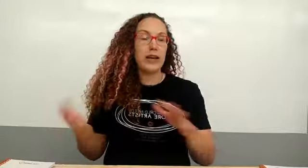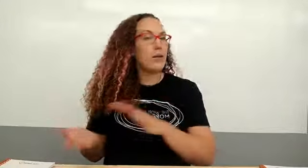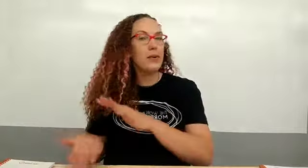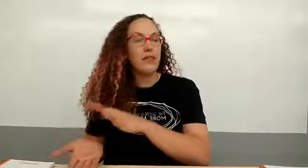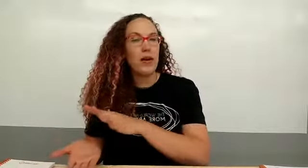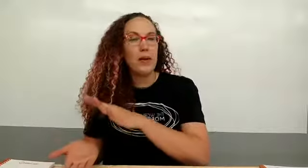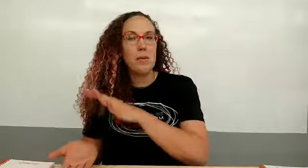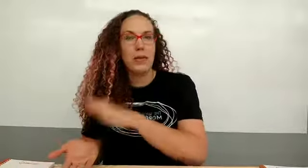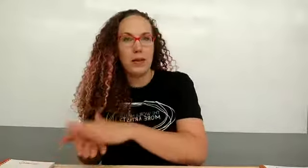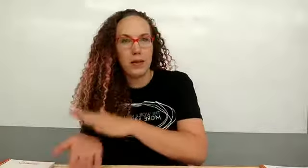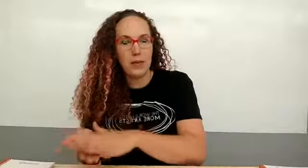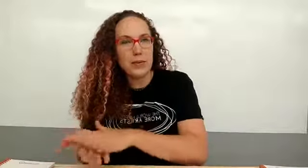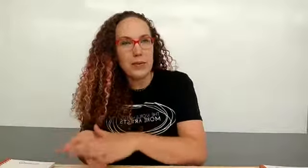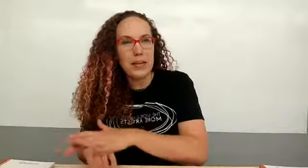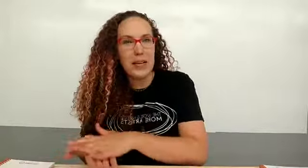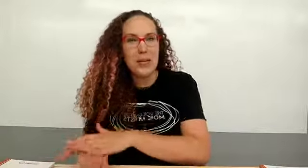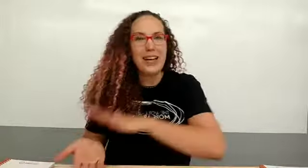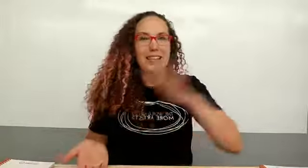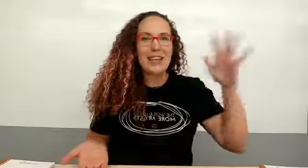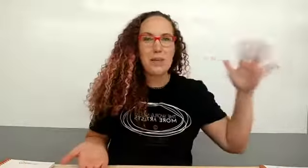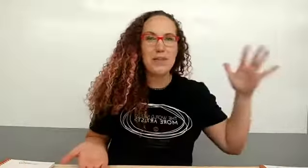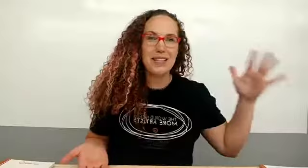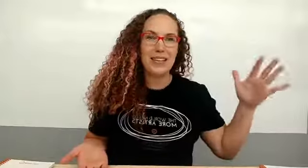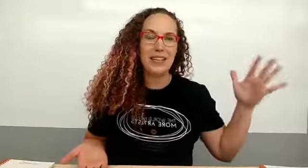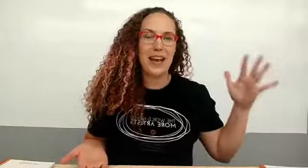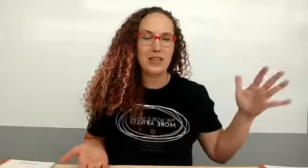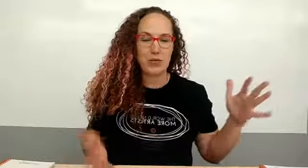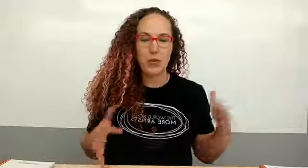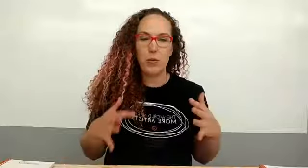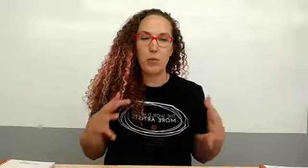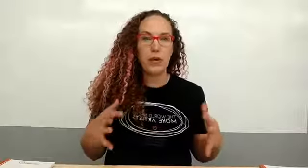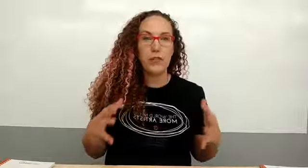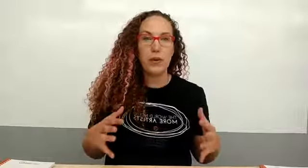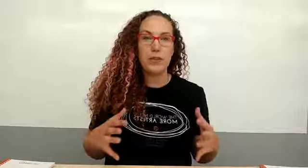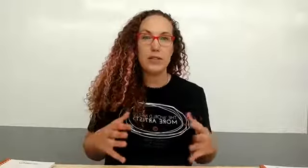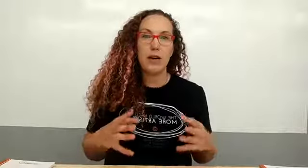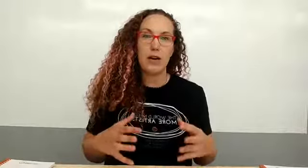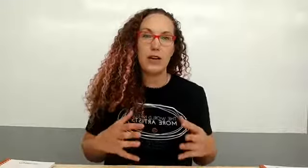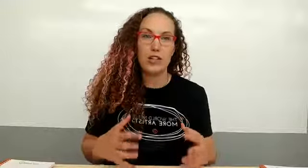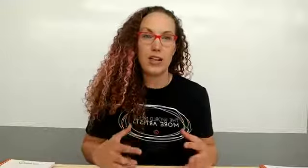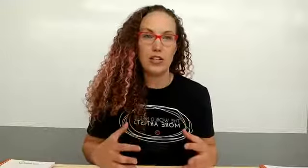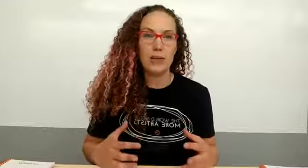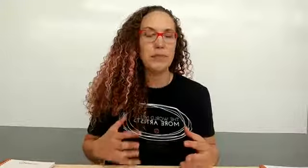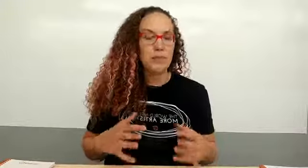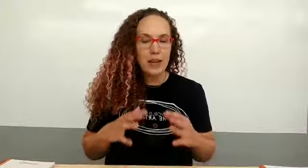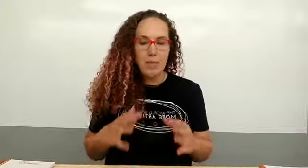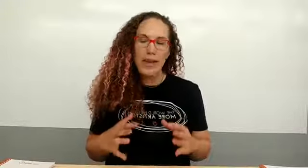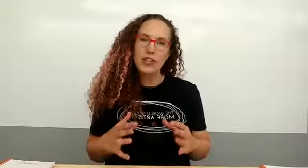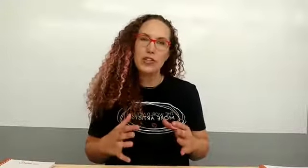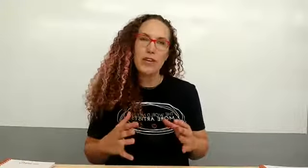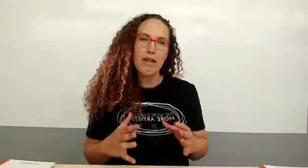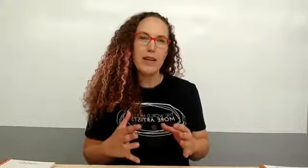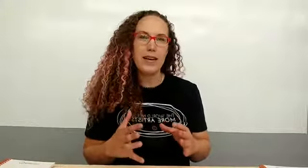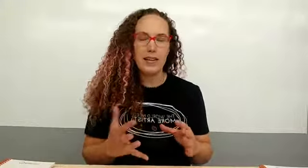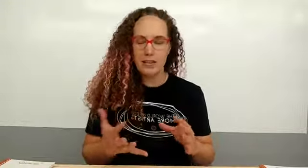anywhere from the the preschool itty-bitties up until the high school we're really focused in on art education and making sure that art is